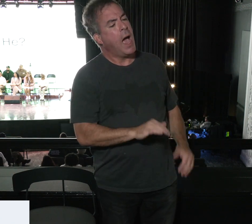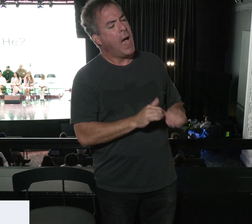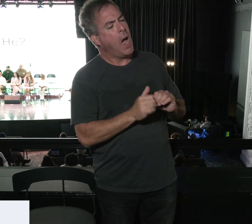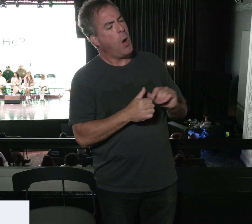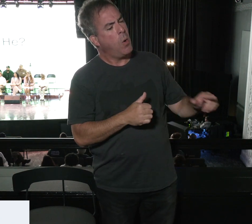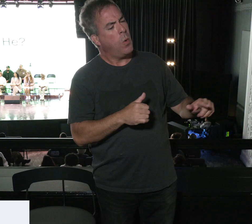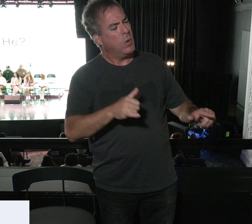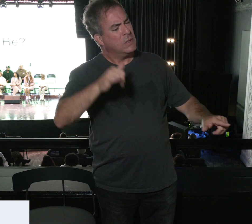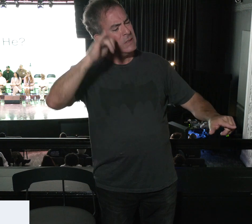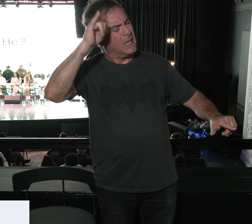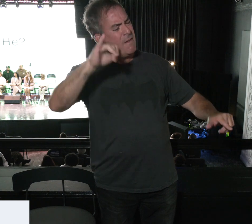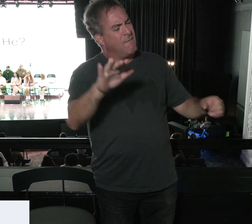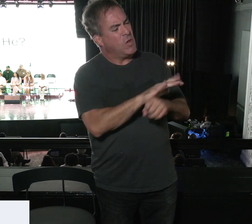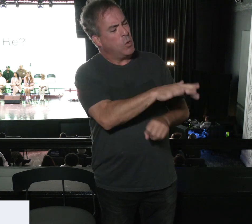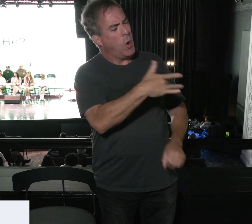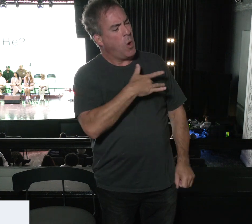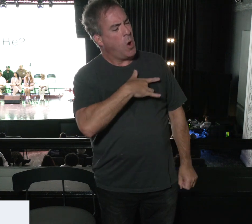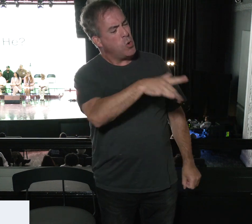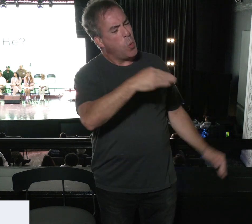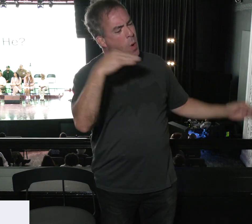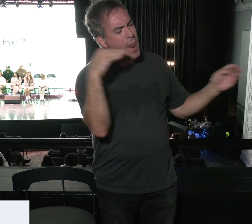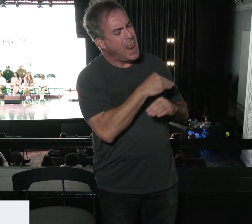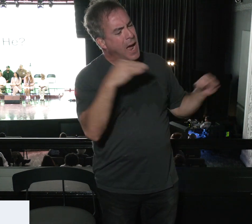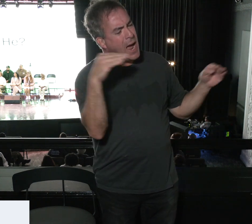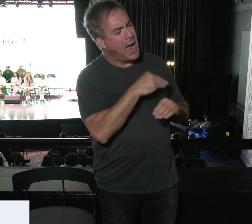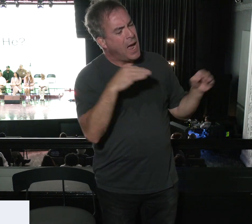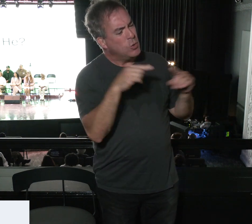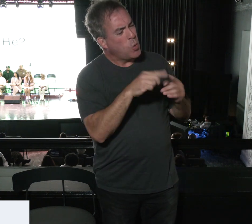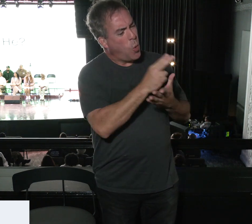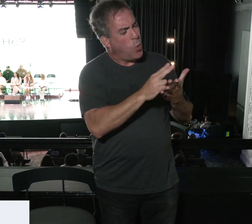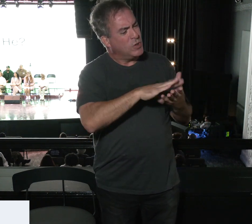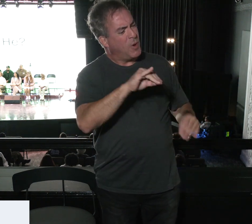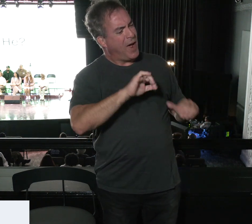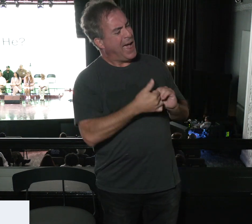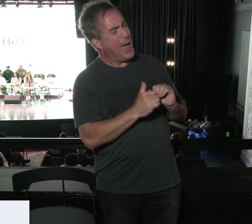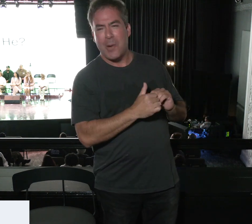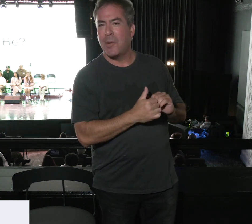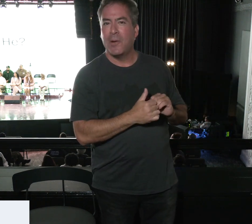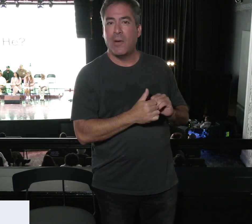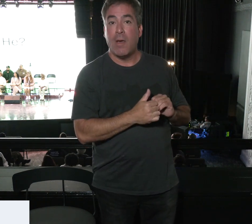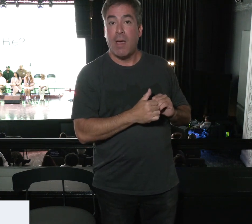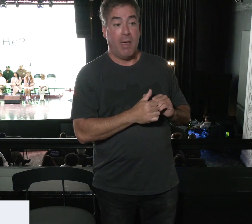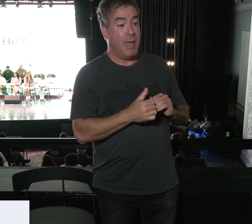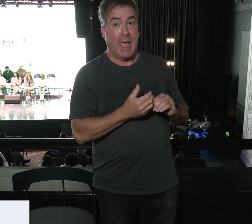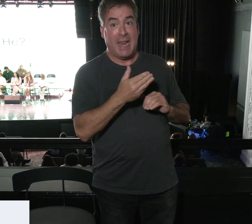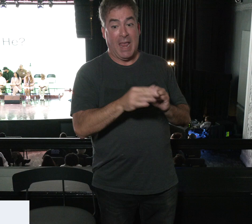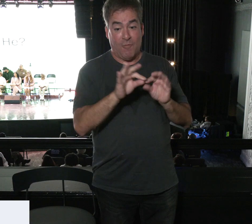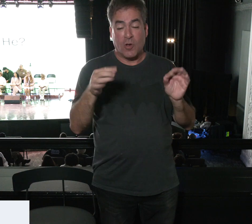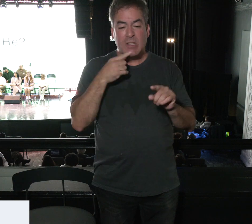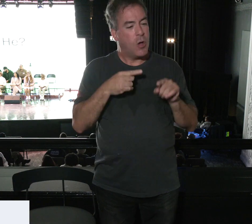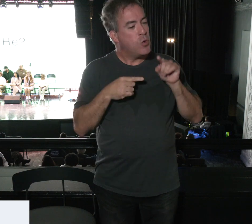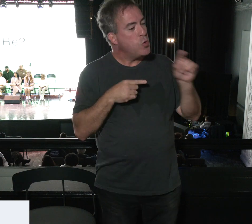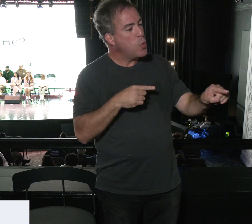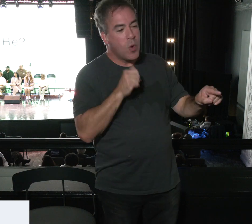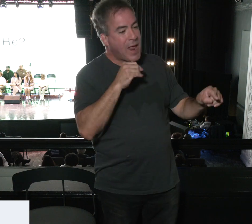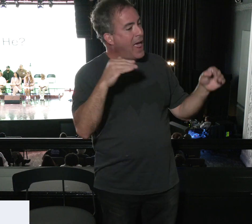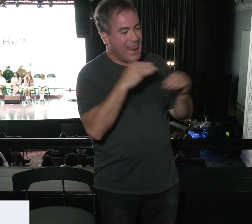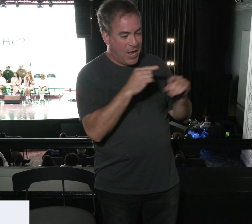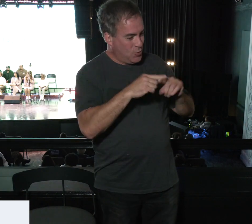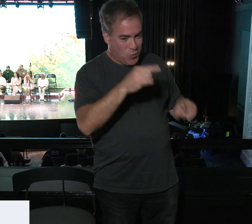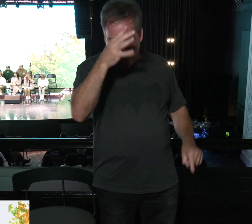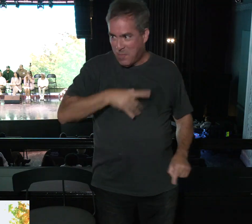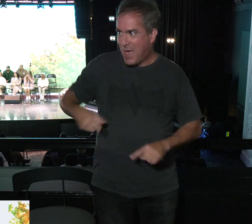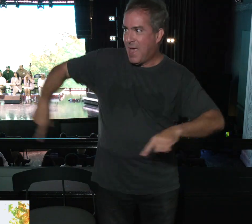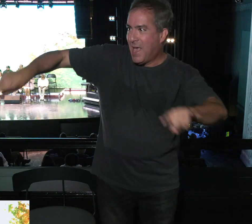is it that Satan has so filled your heart that you have lied to the Holy Spirit? And then the very next verse, he says, you have not lied just to